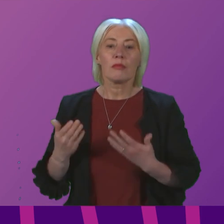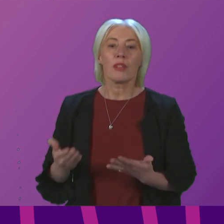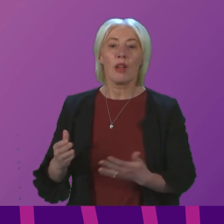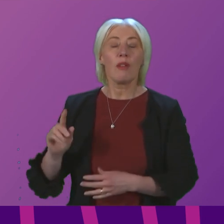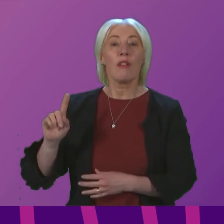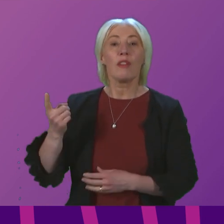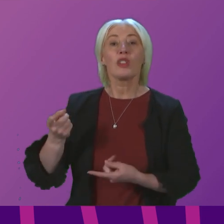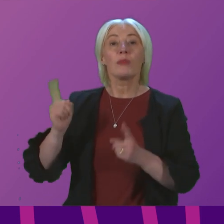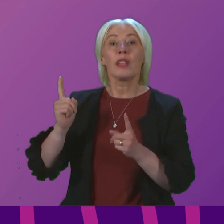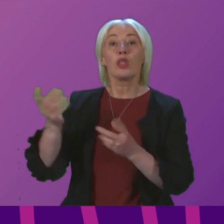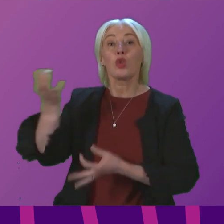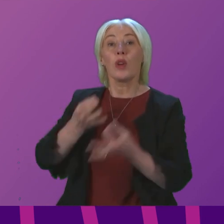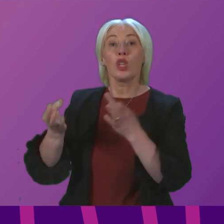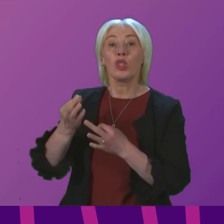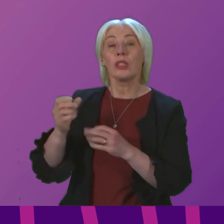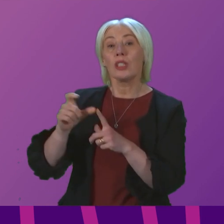one, I call Douglas Ross.